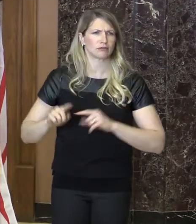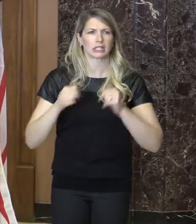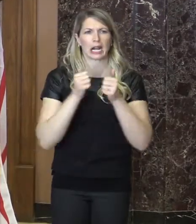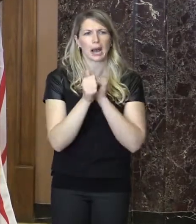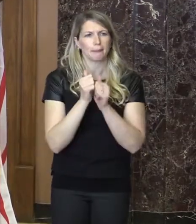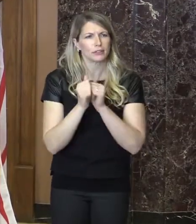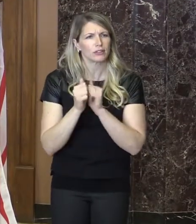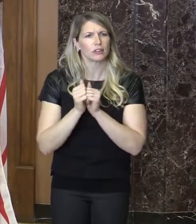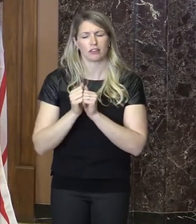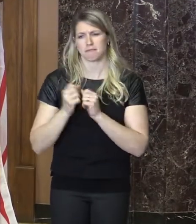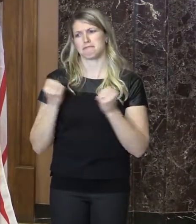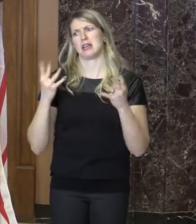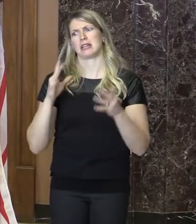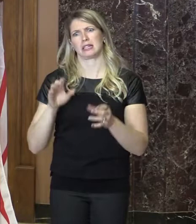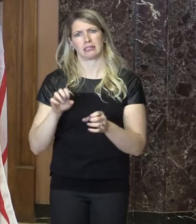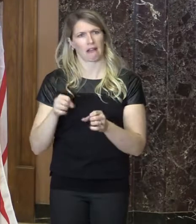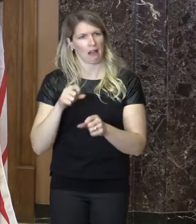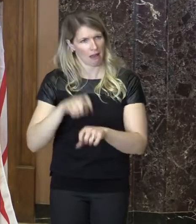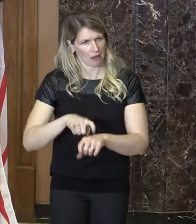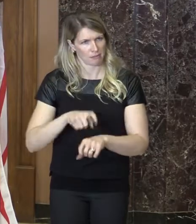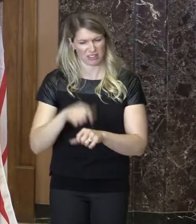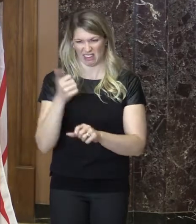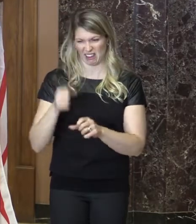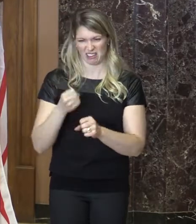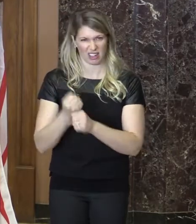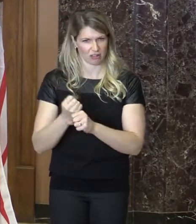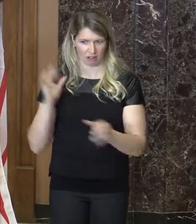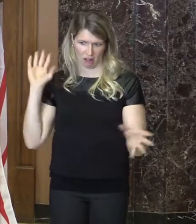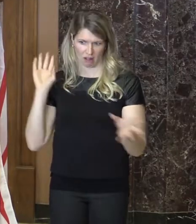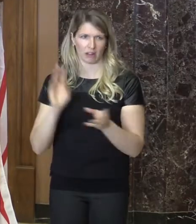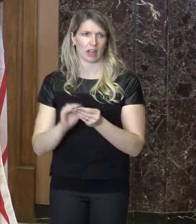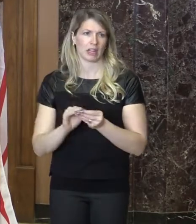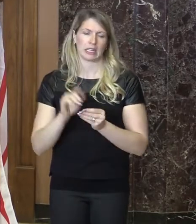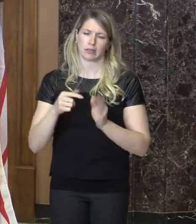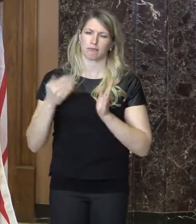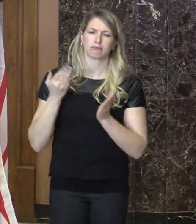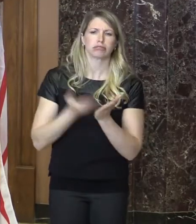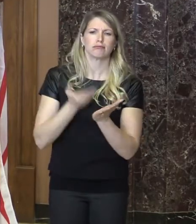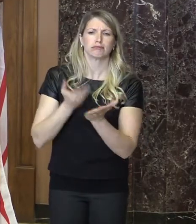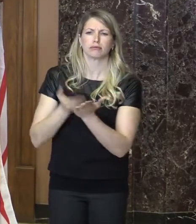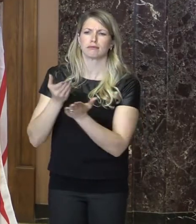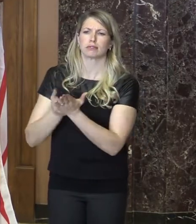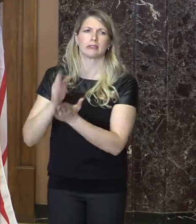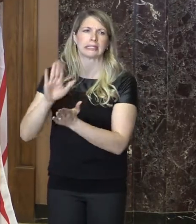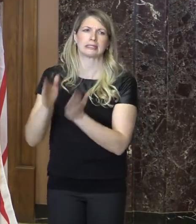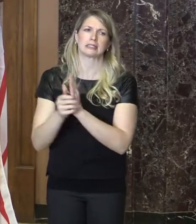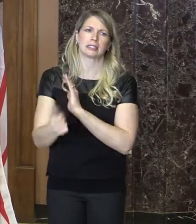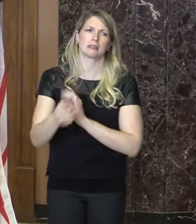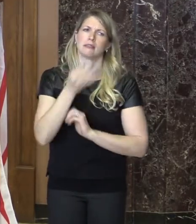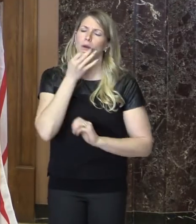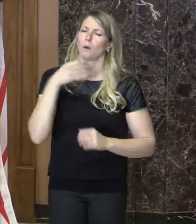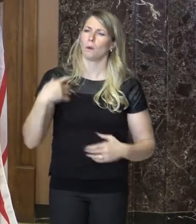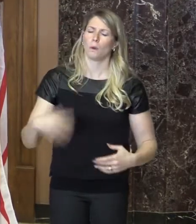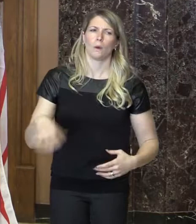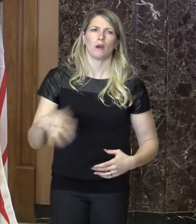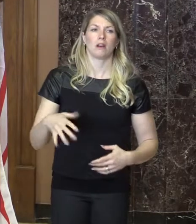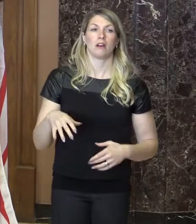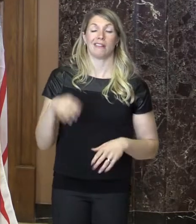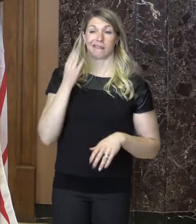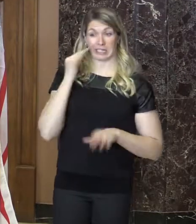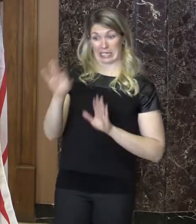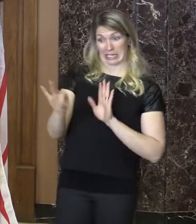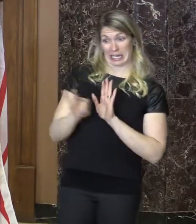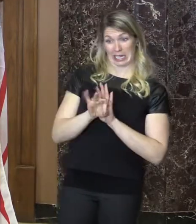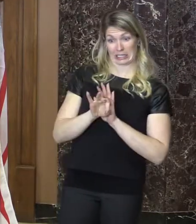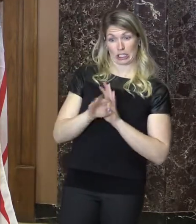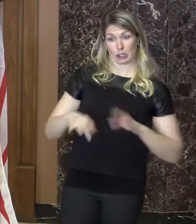throughout the past decade and has the medals to prove his athletic abilities. When he was selected to Team Newfoundland and Labrador to compete